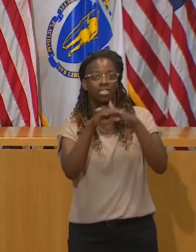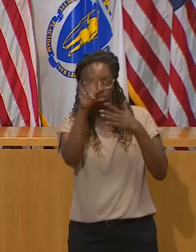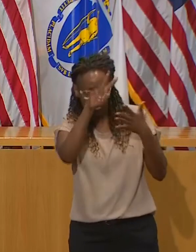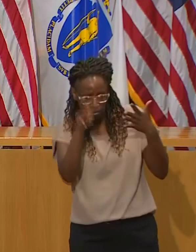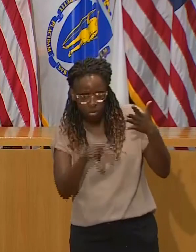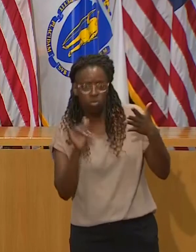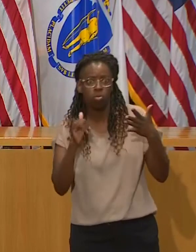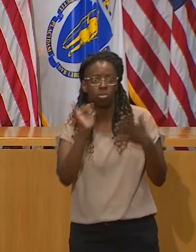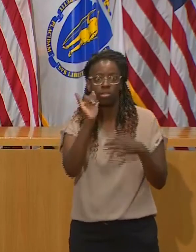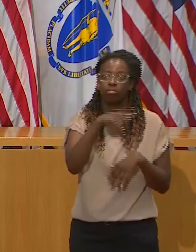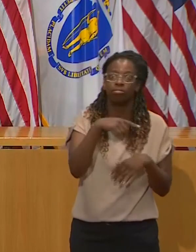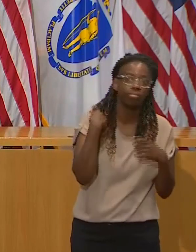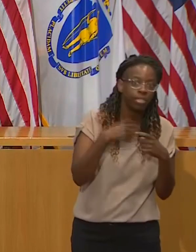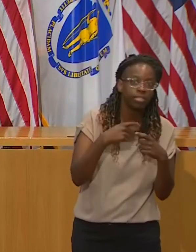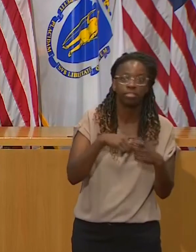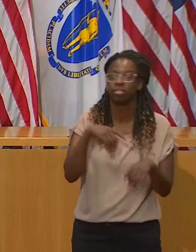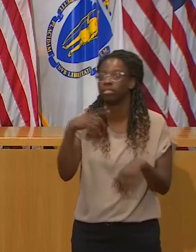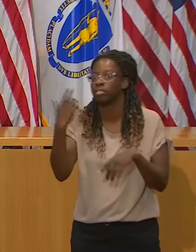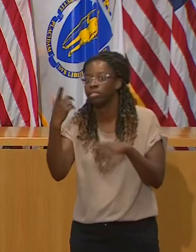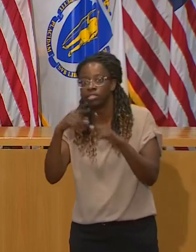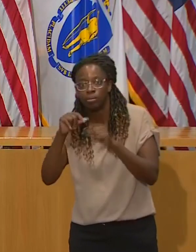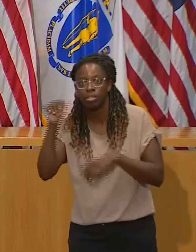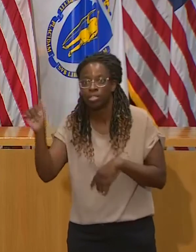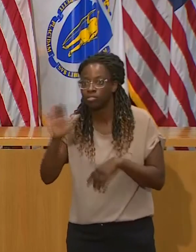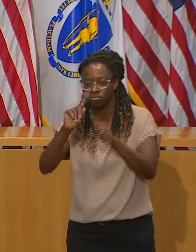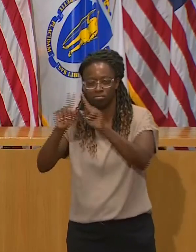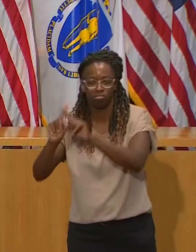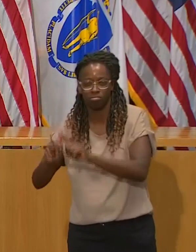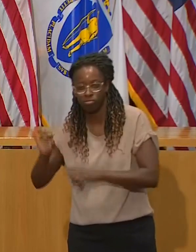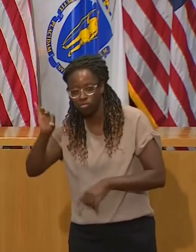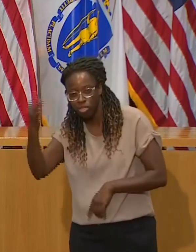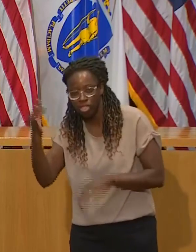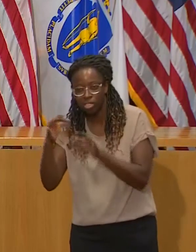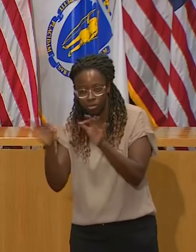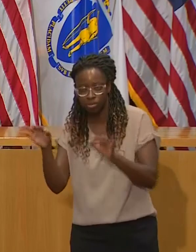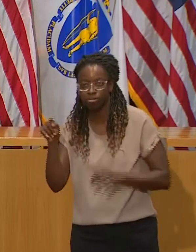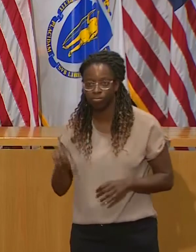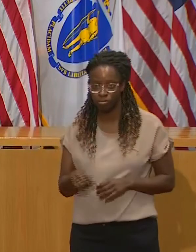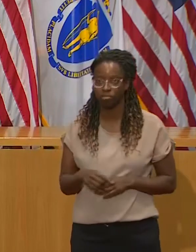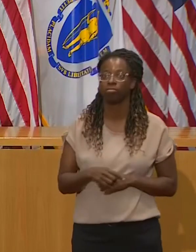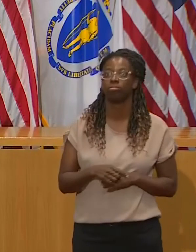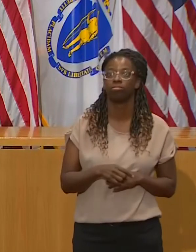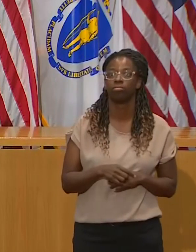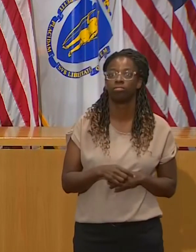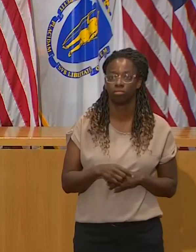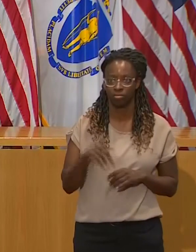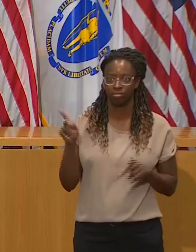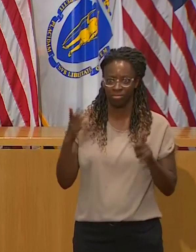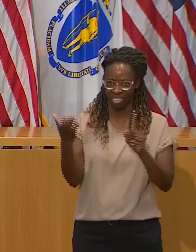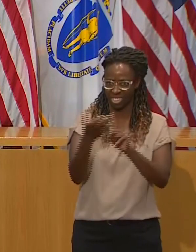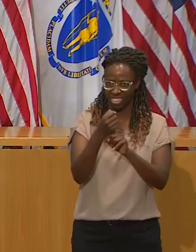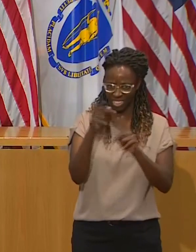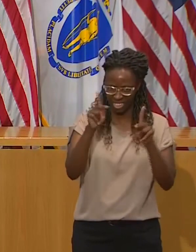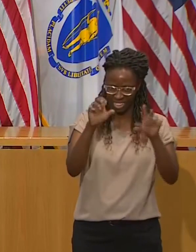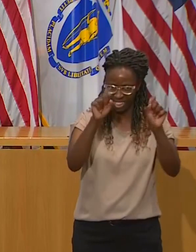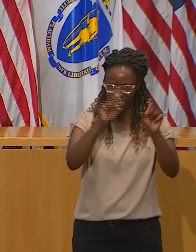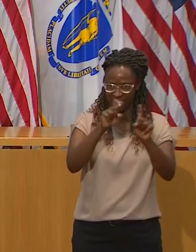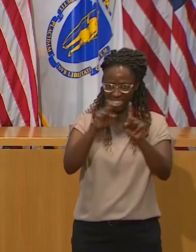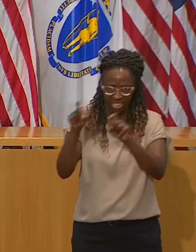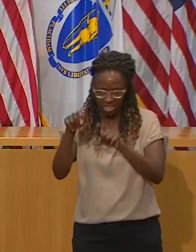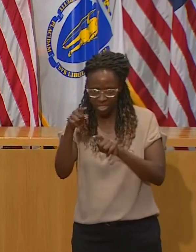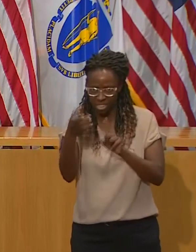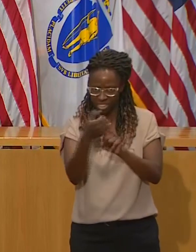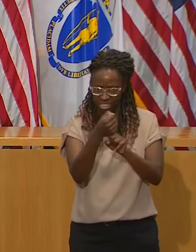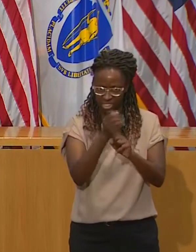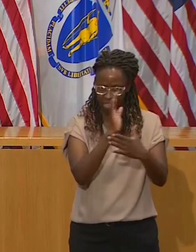that we needed to do something that would, you know, grab people in their communities and point out to them that